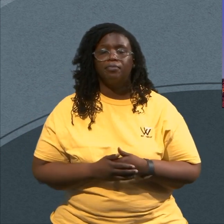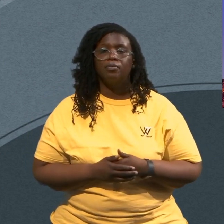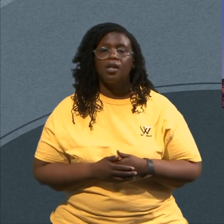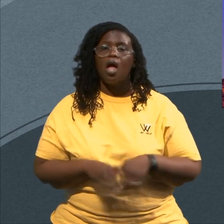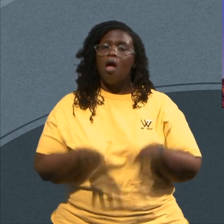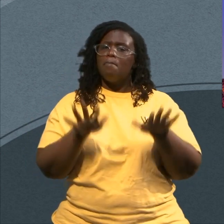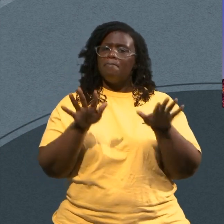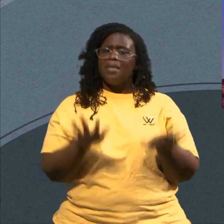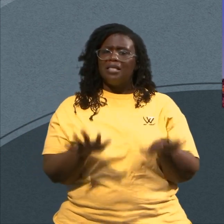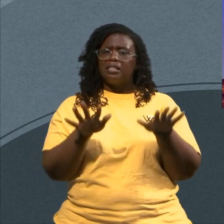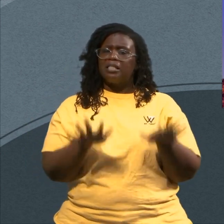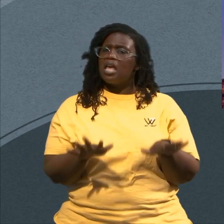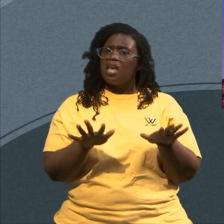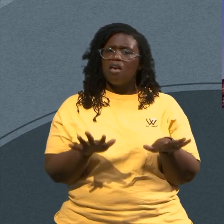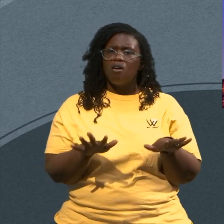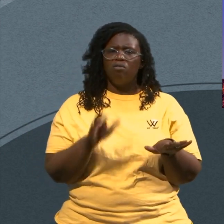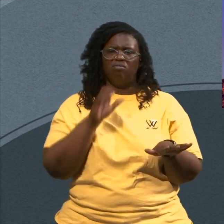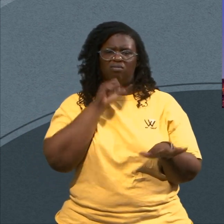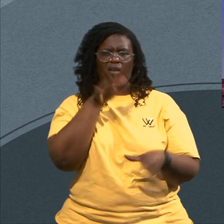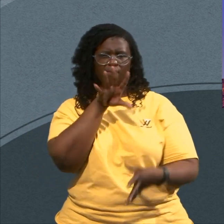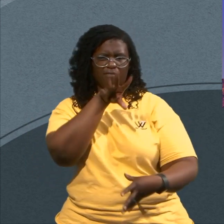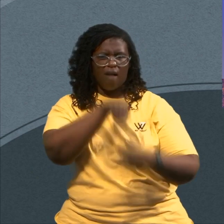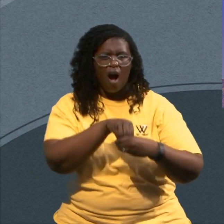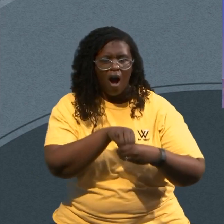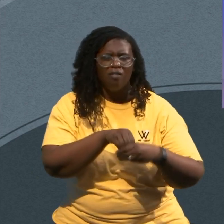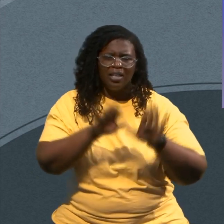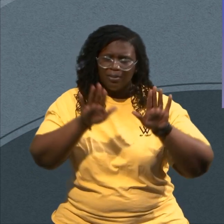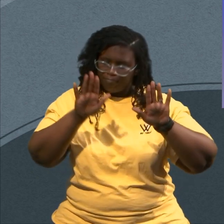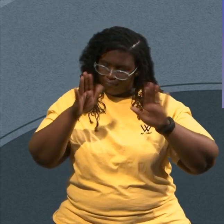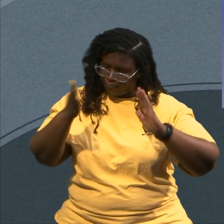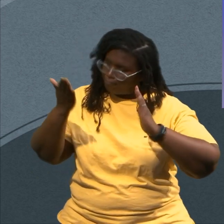Your Hand Off Of It Let It Go Total Surrender To Me